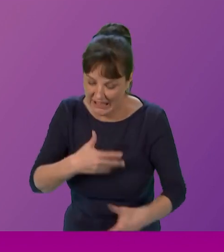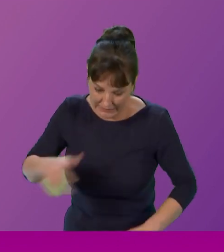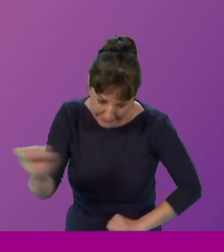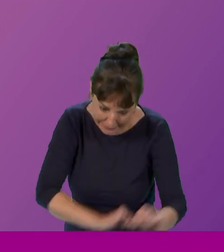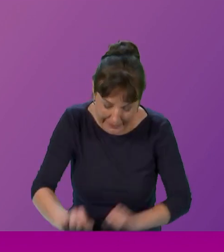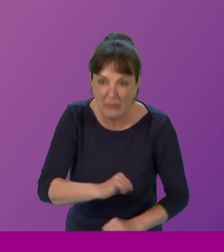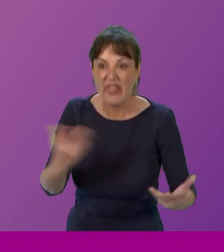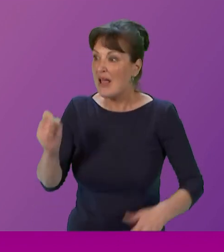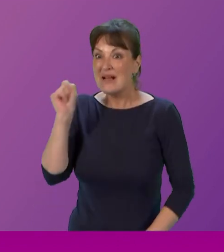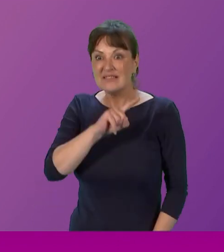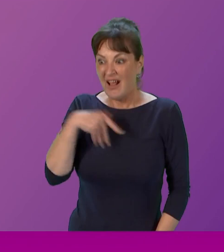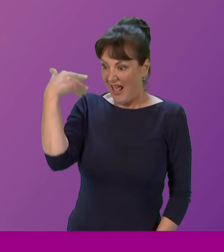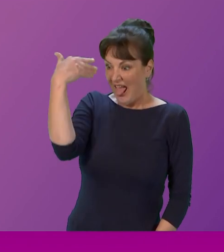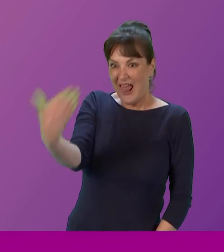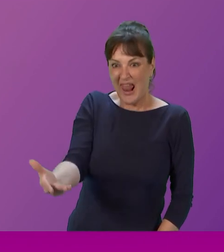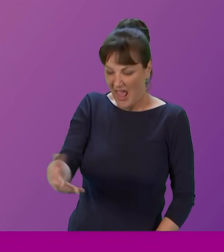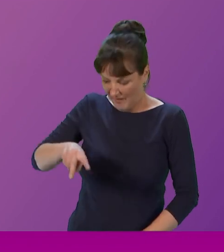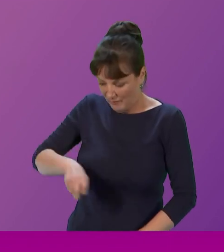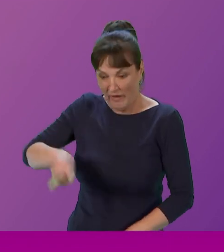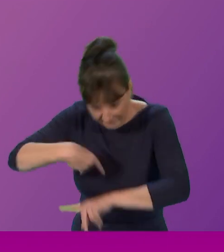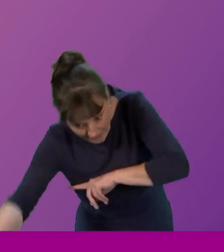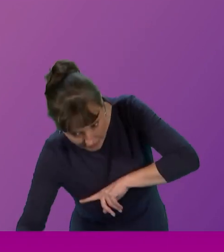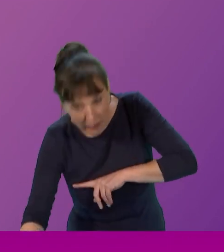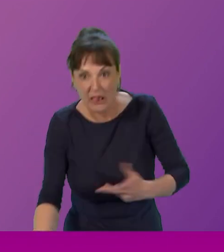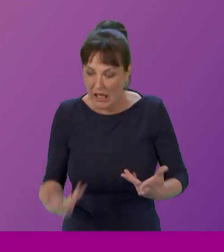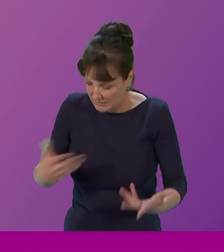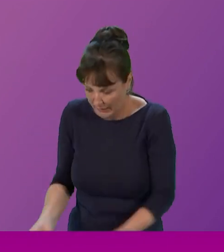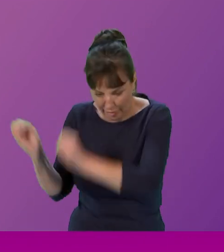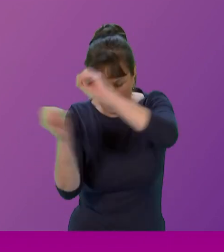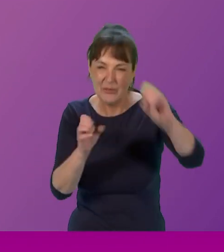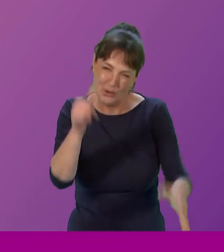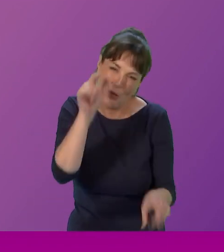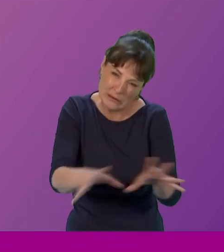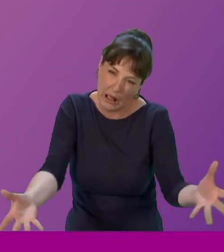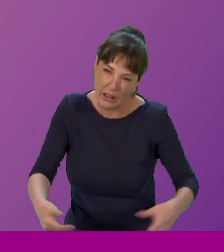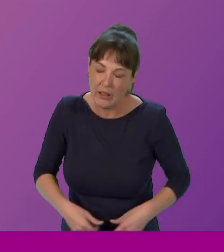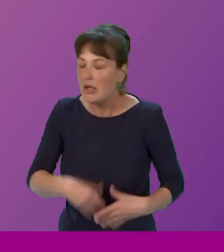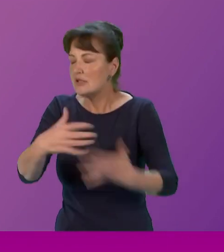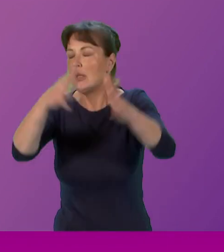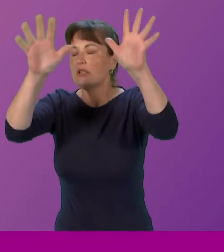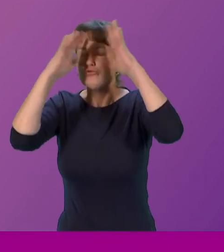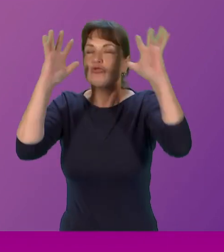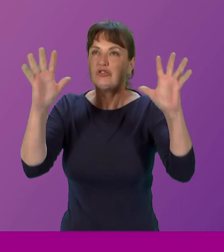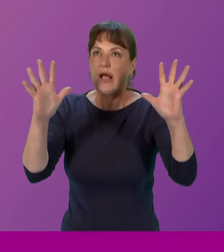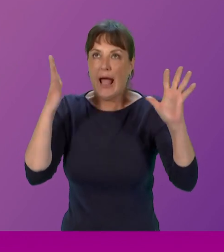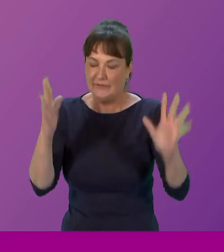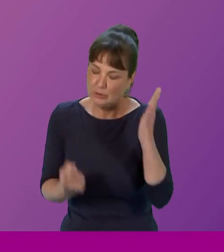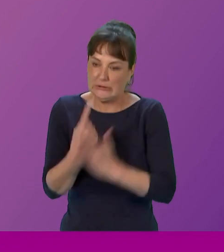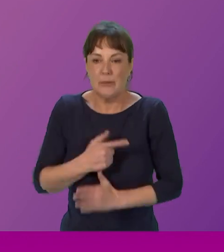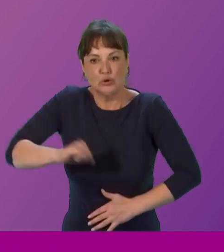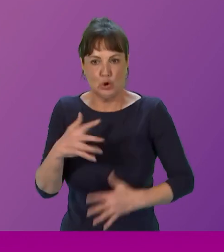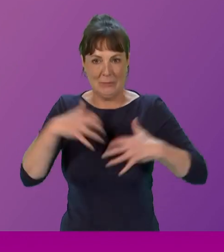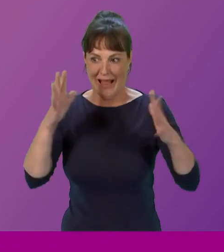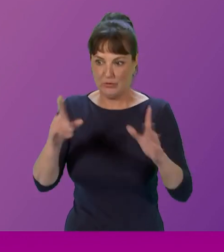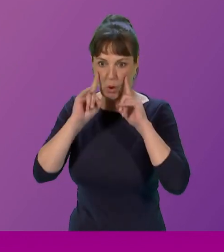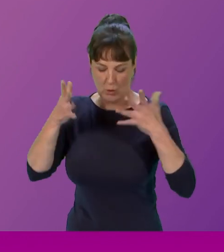landing, so I tripped over that. That had to get cleared up, you know what I'm saying? So I decided, right, right, right, right, I've got to turn up the Scottish Parliament. I had a shower, right? Got the soap